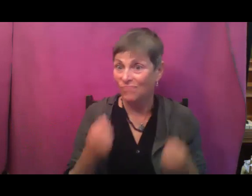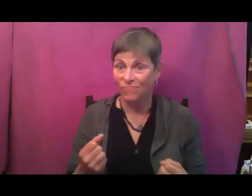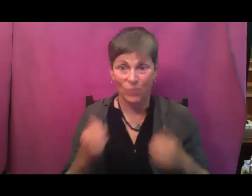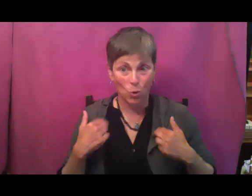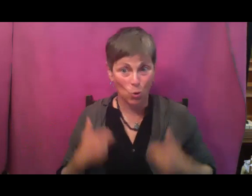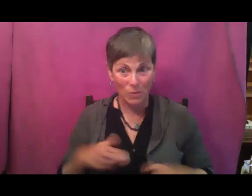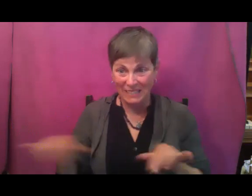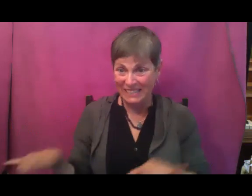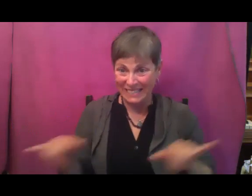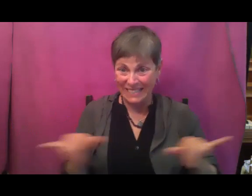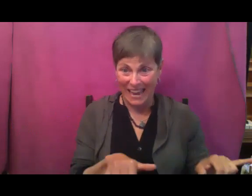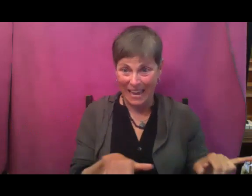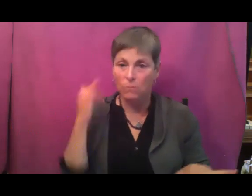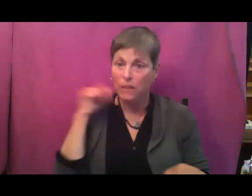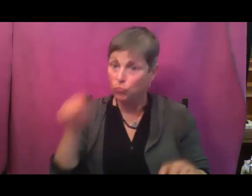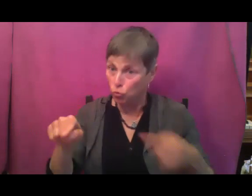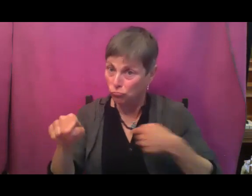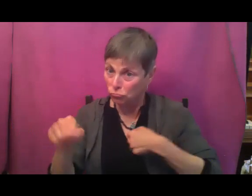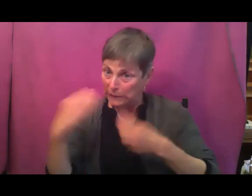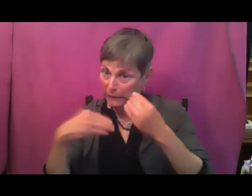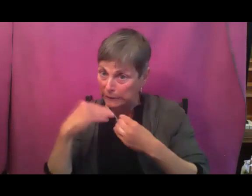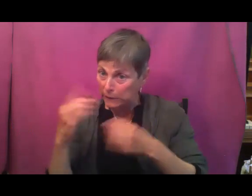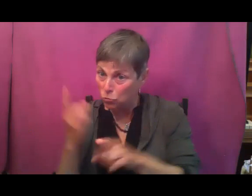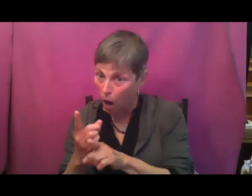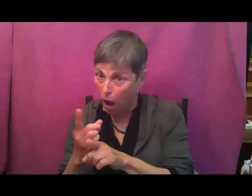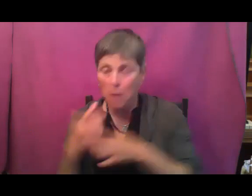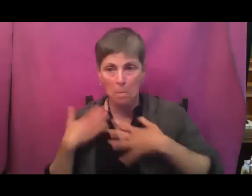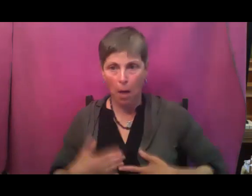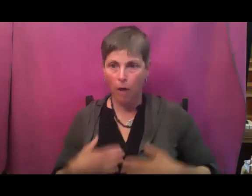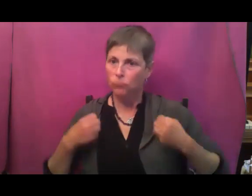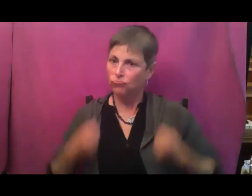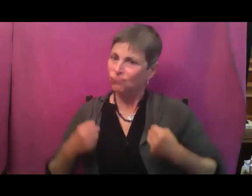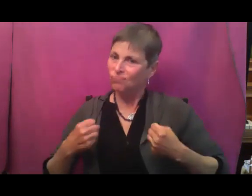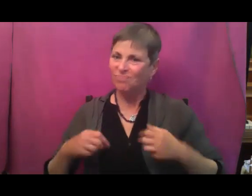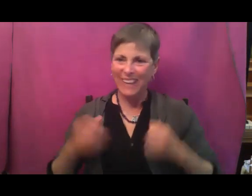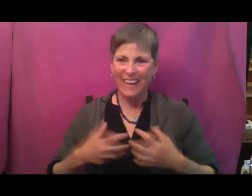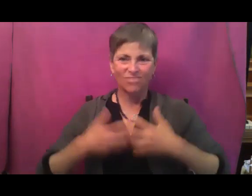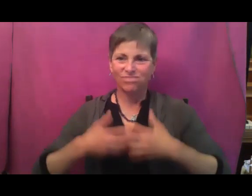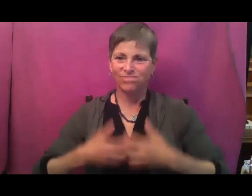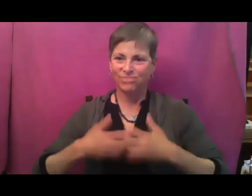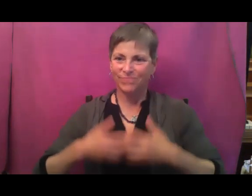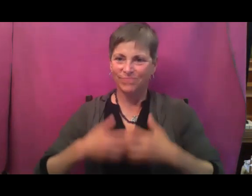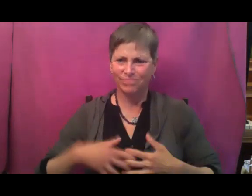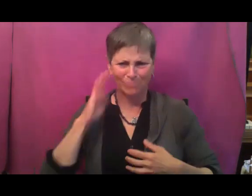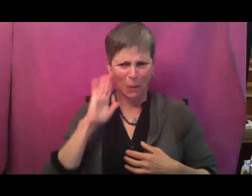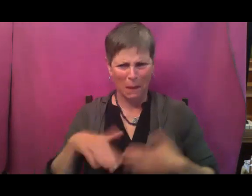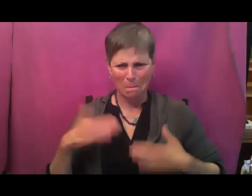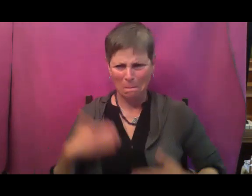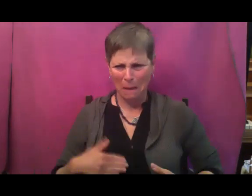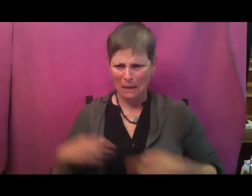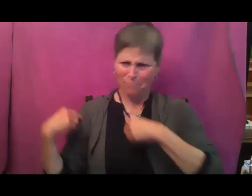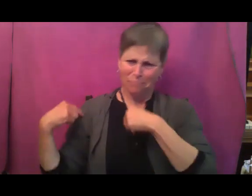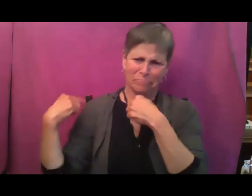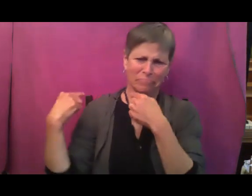immune systems are that much more able to do the work that they've been evolving for millions of years to do. Same thing with